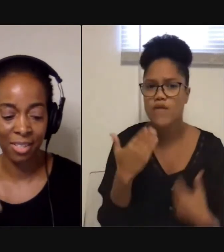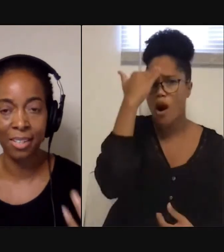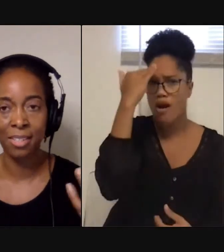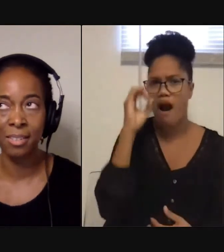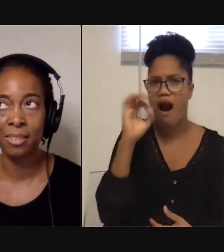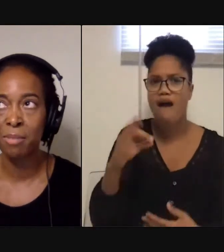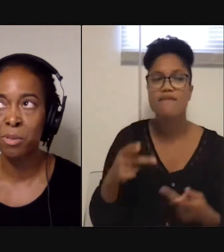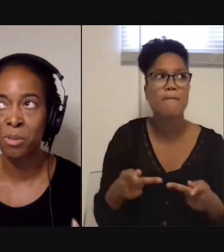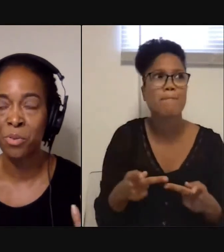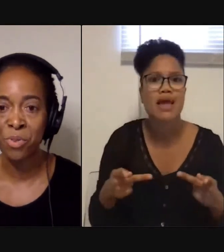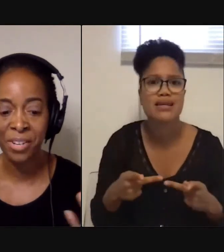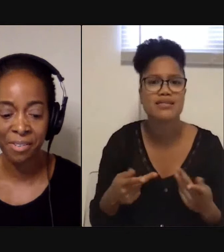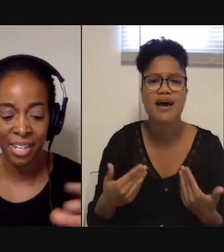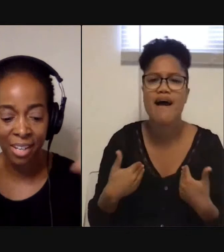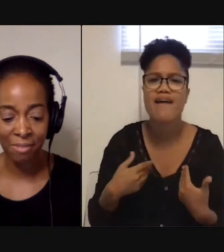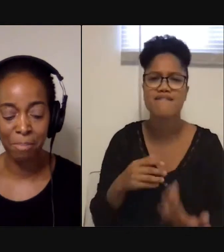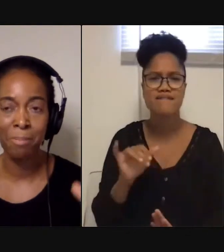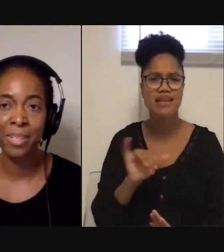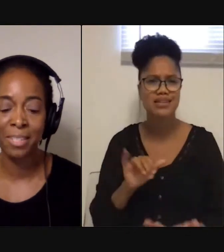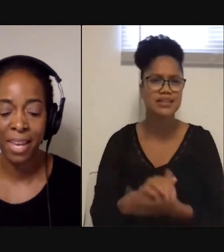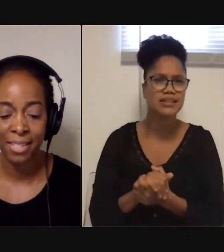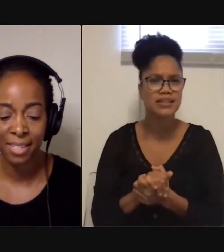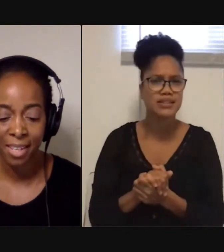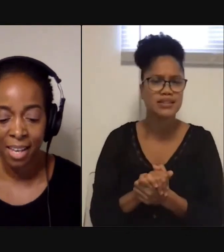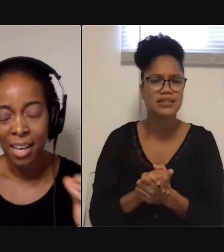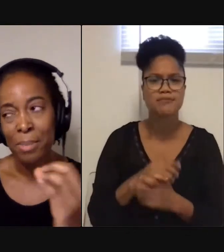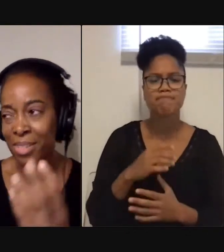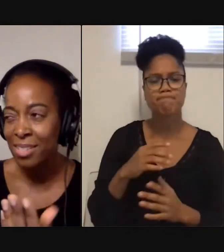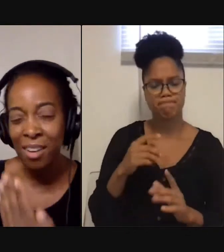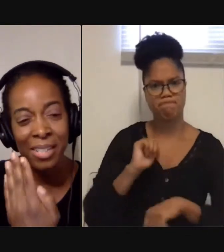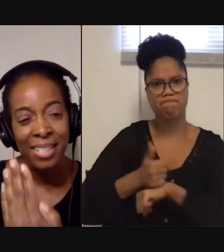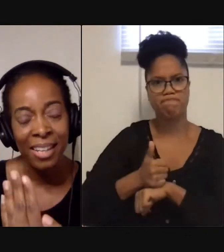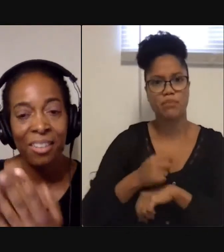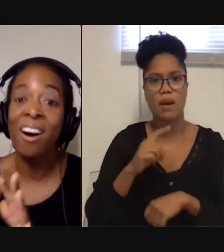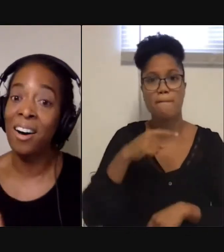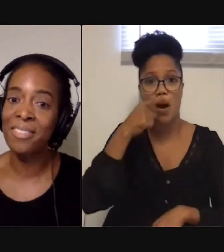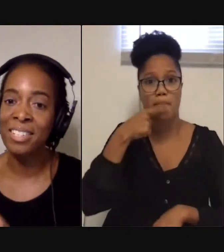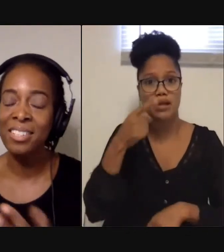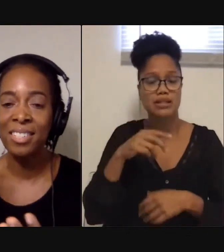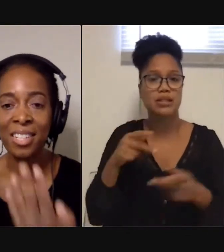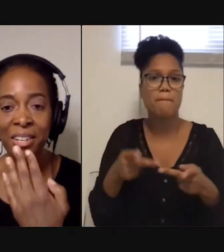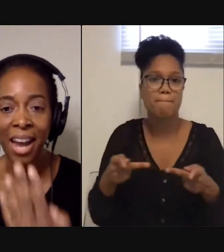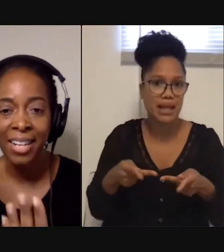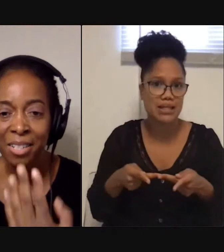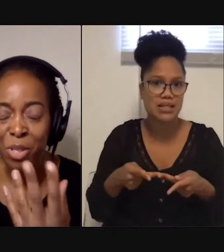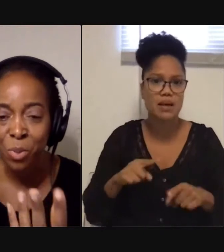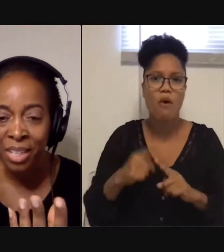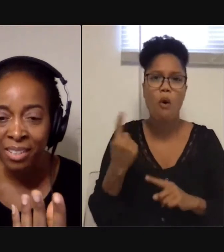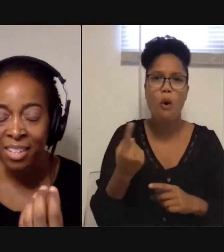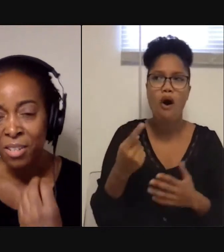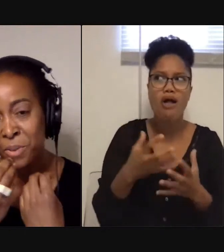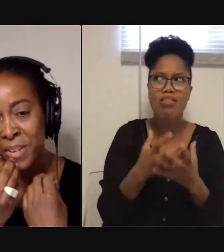know, there's like this incredible rendering of a public space. But there's always like, or often this interaction